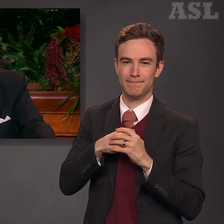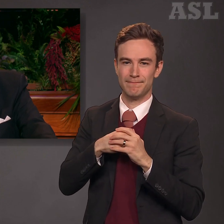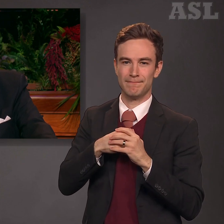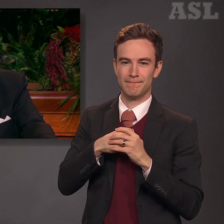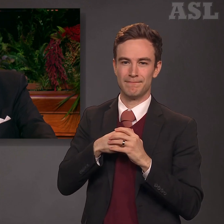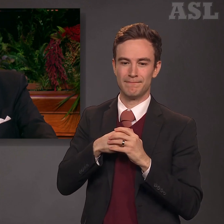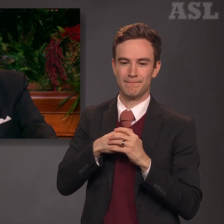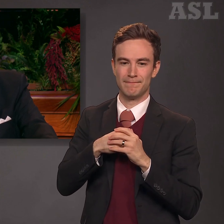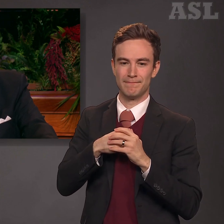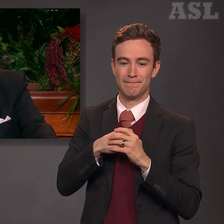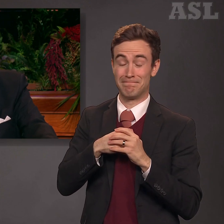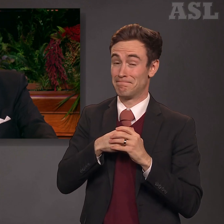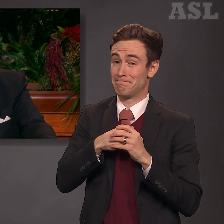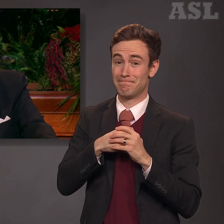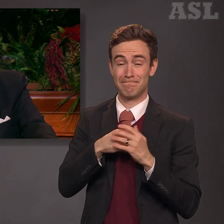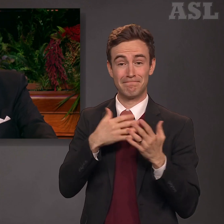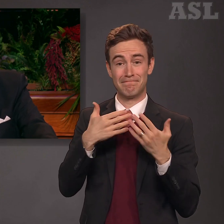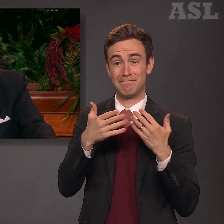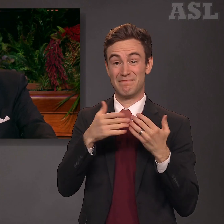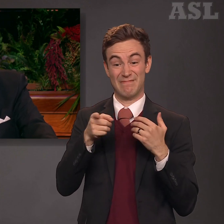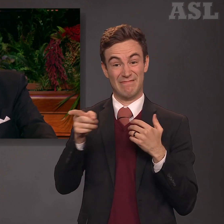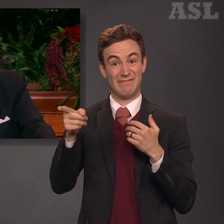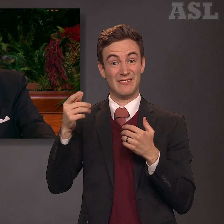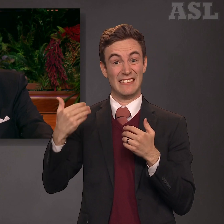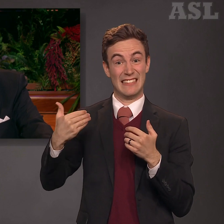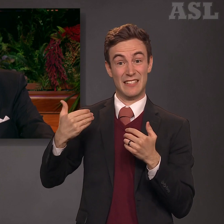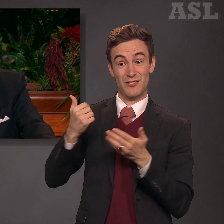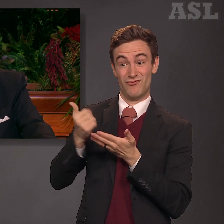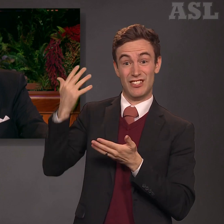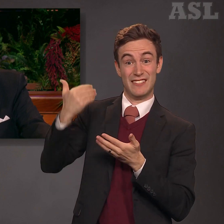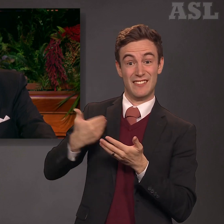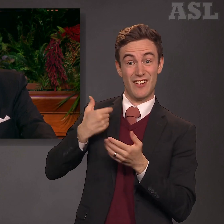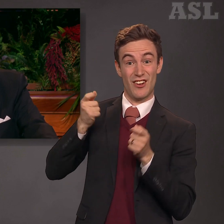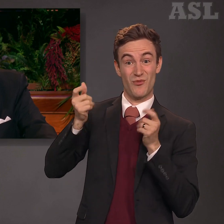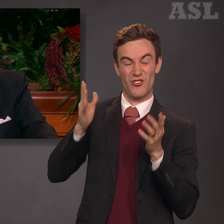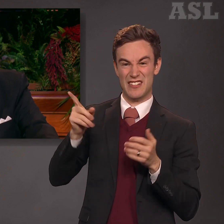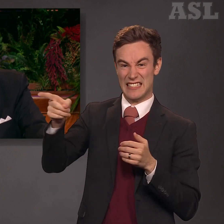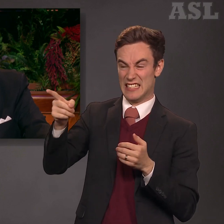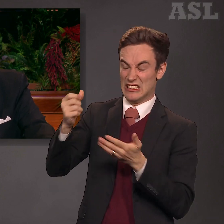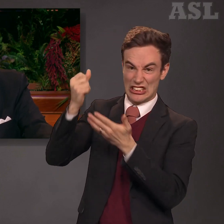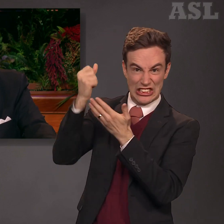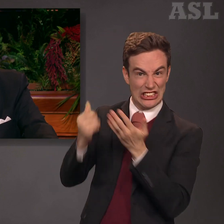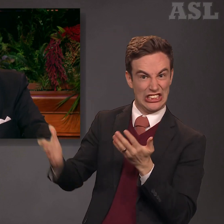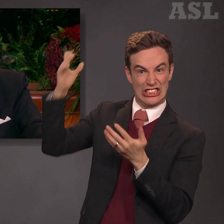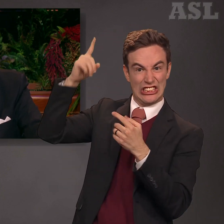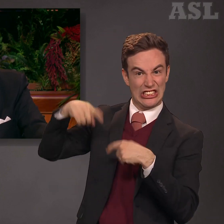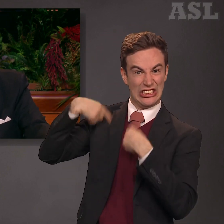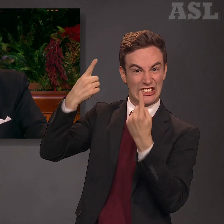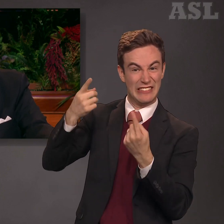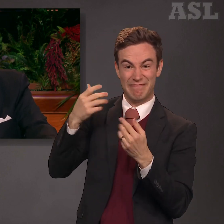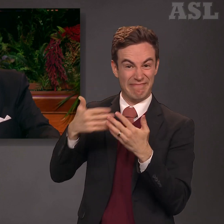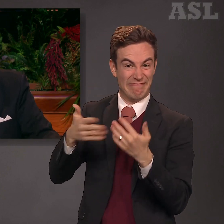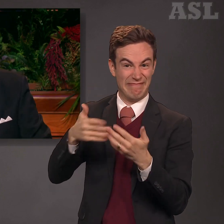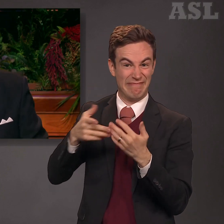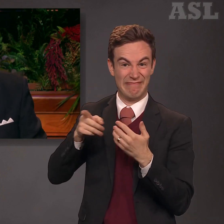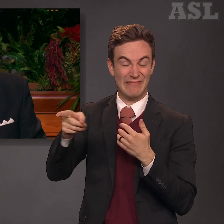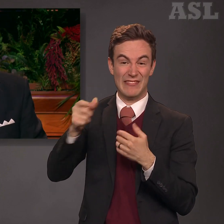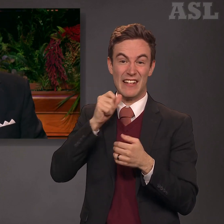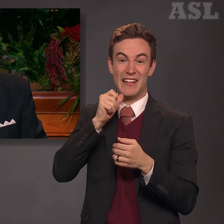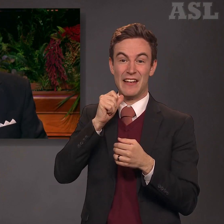No matter how wealthy our young ruler was, he wasn't wealthy enough to buy his way out